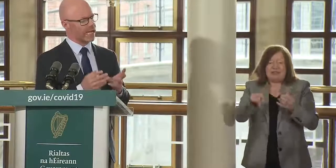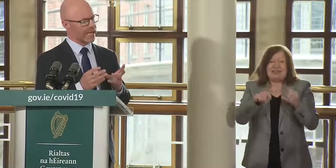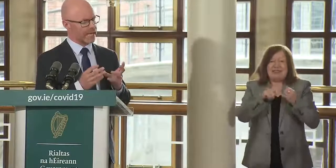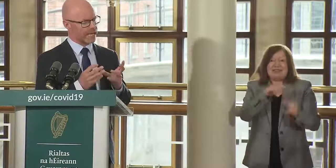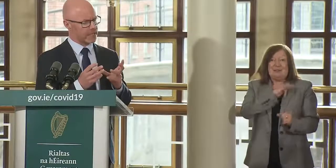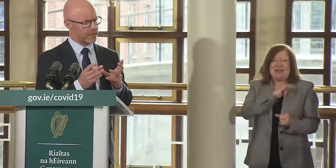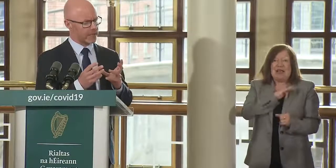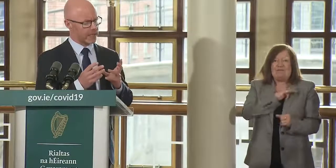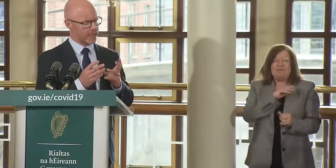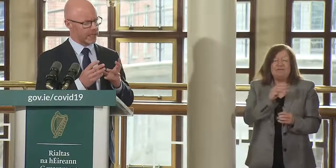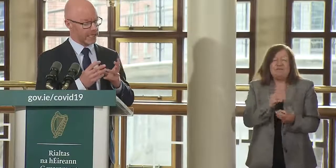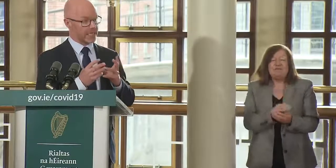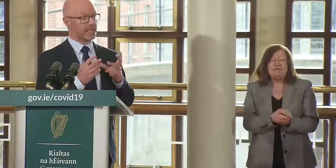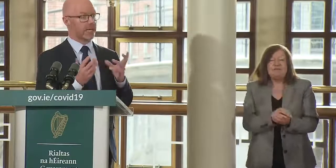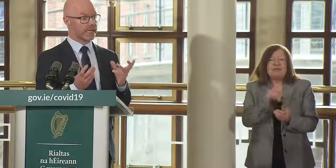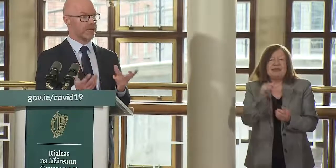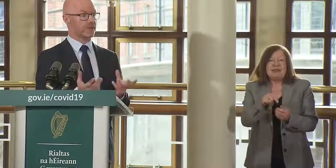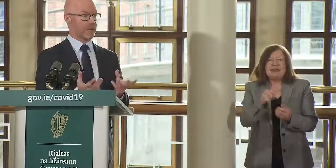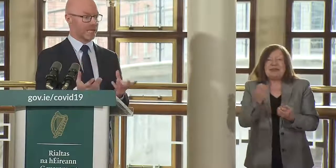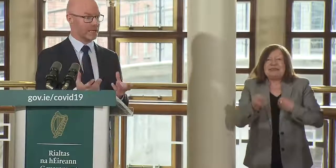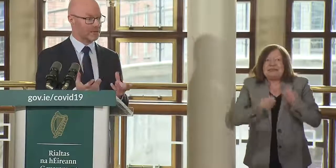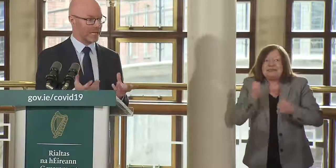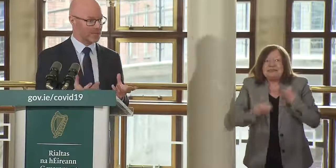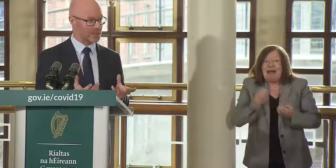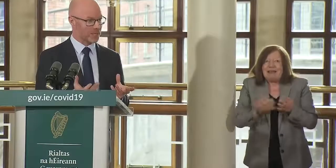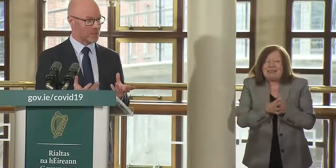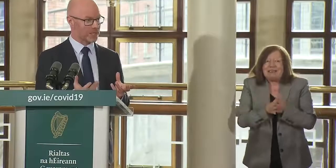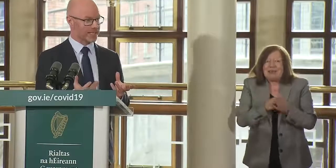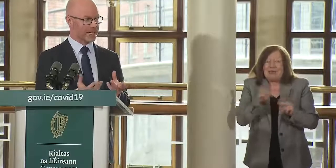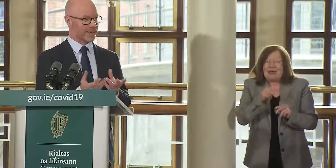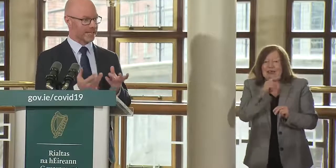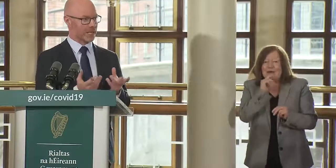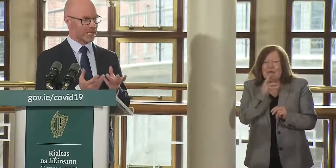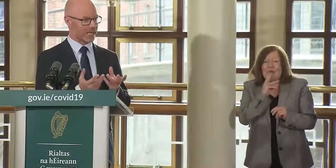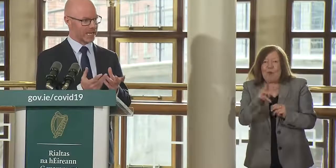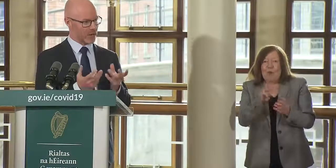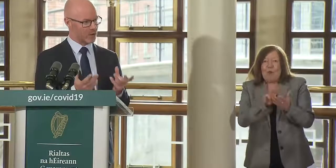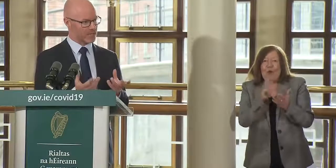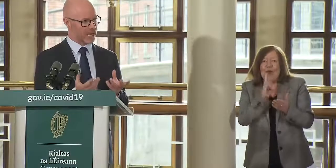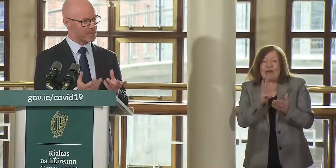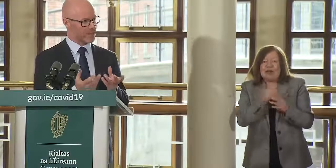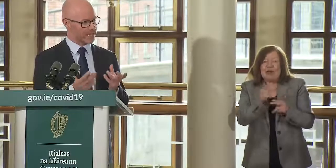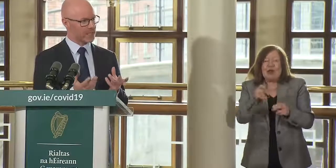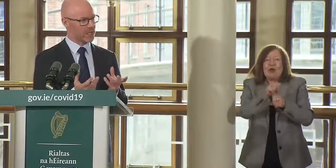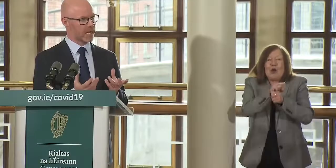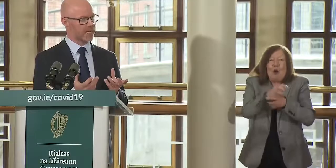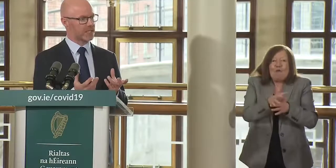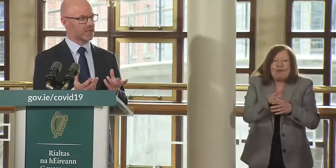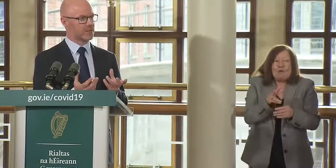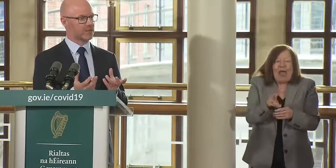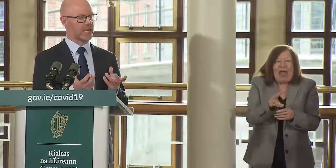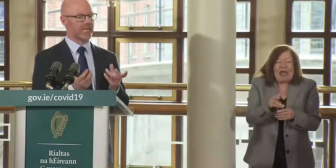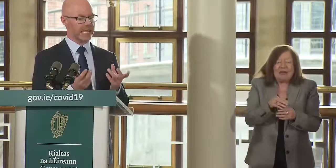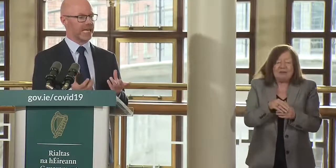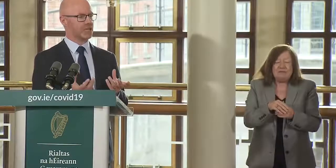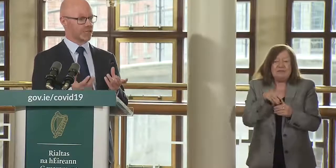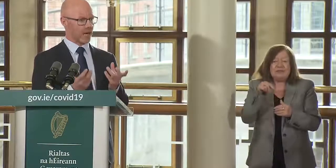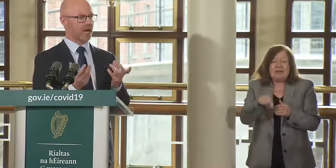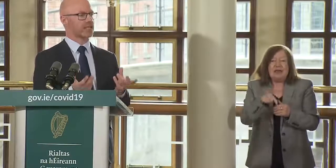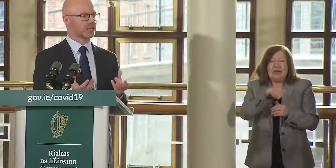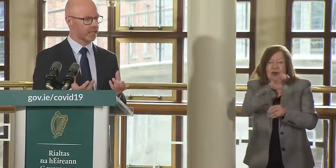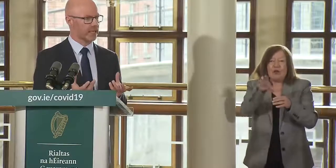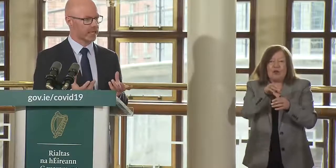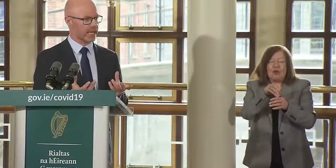uh it's it's exciting if we can if we can use that word in a in a covet sense but it is exciting in terms of the